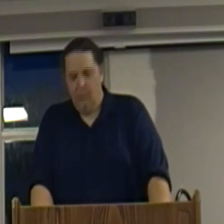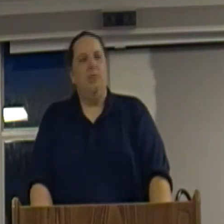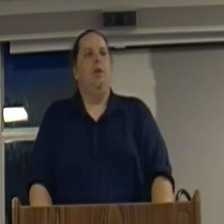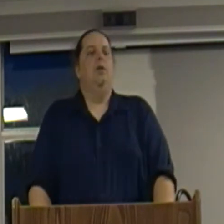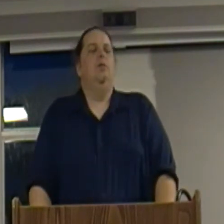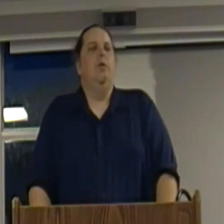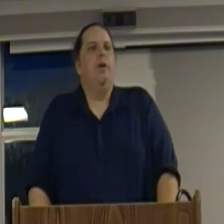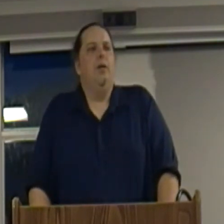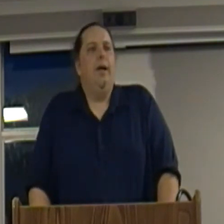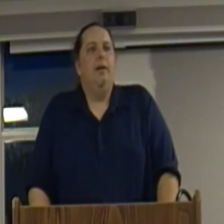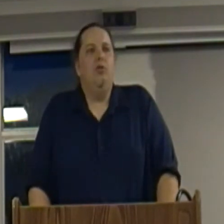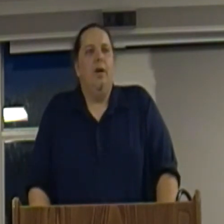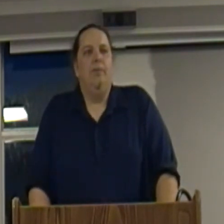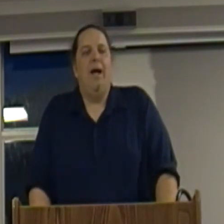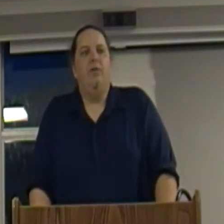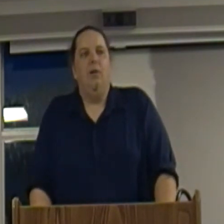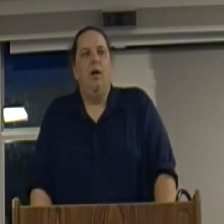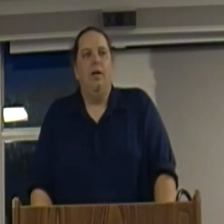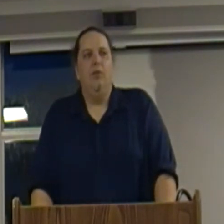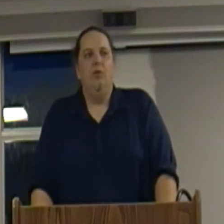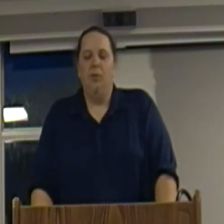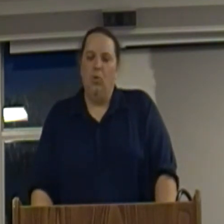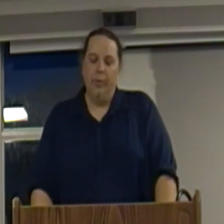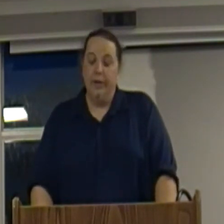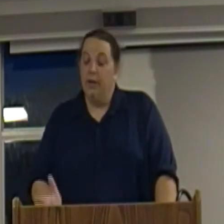You know, Carolina is trying to pass a law against global warming.